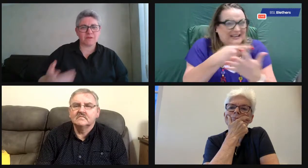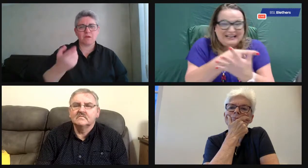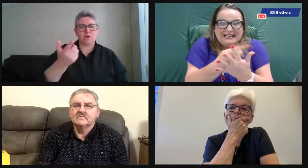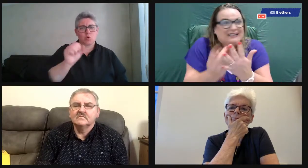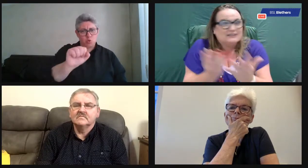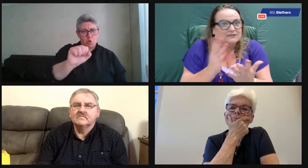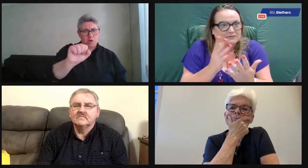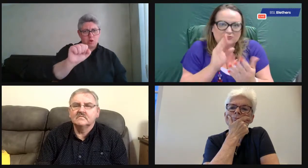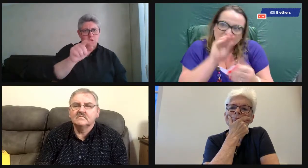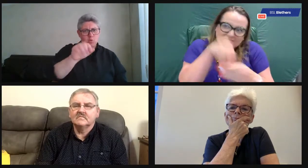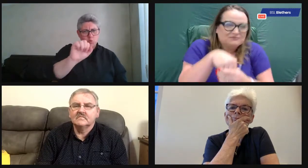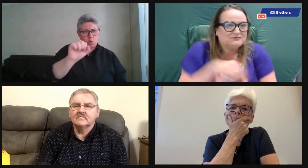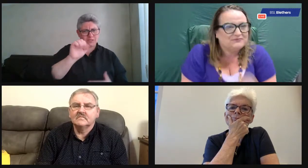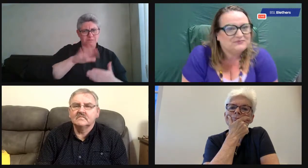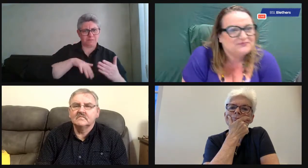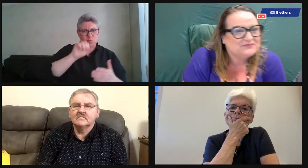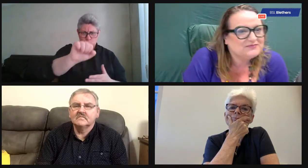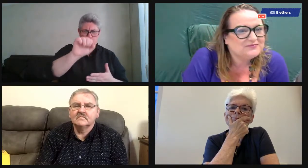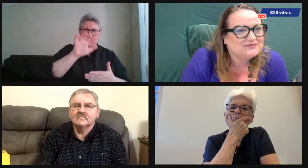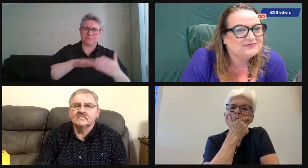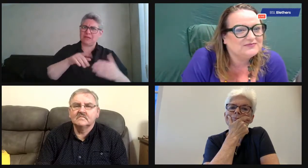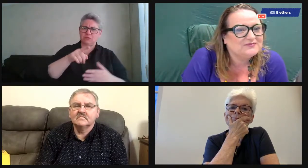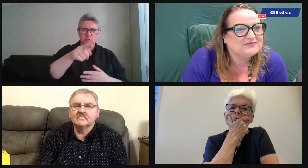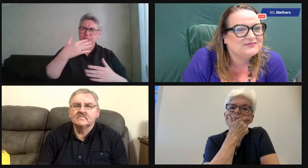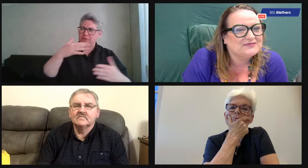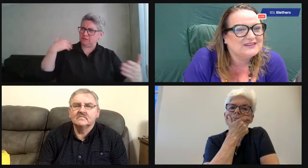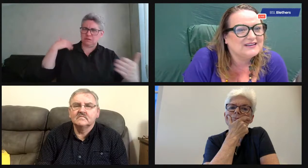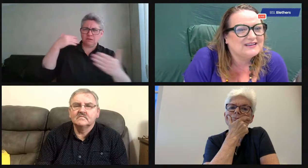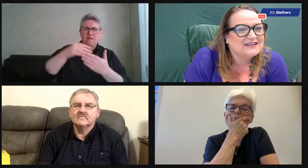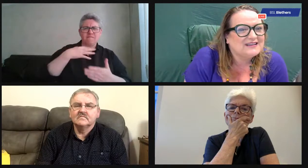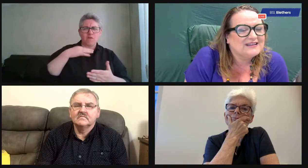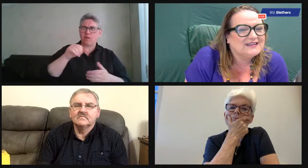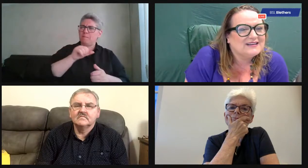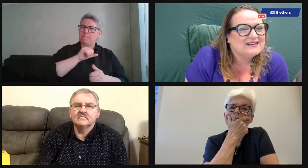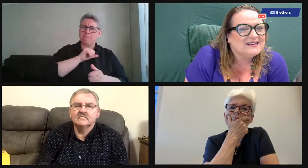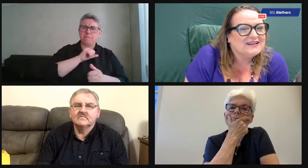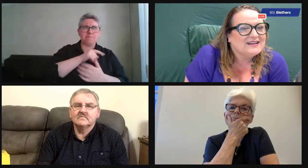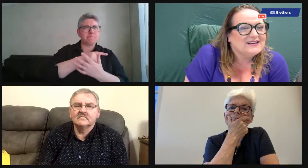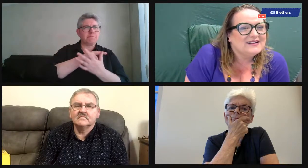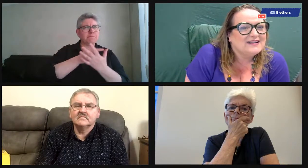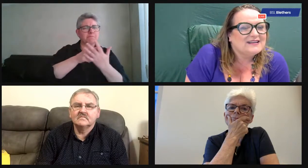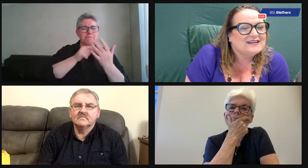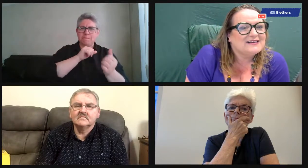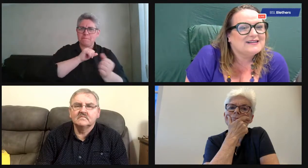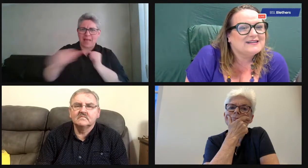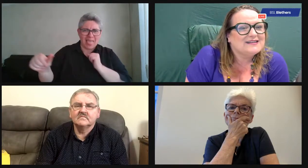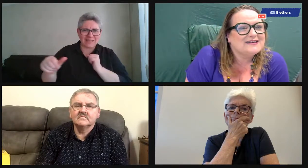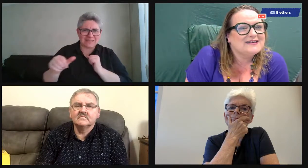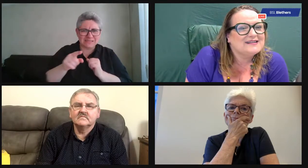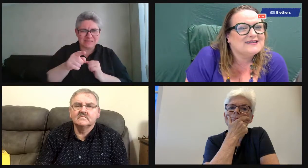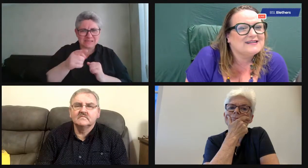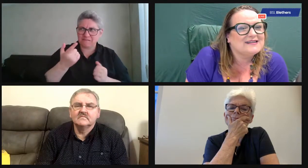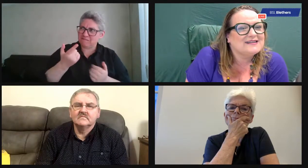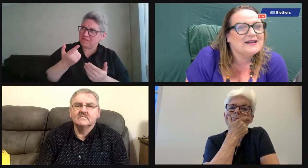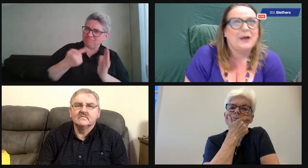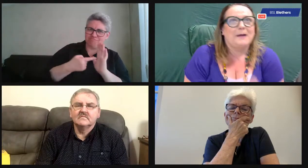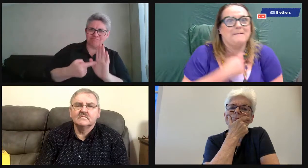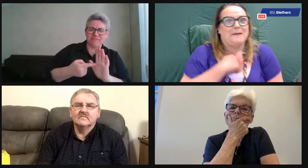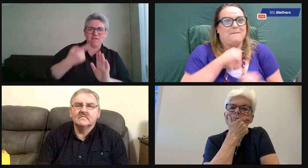you in any way I can. So I think that confidence going into it. But from your particular experience, Moira, what what's been